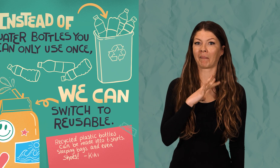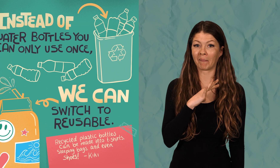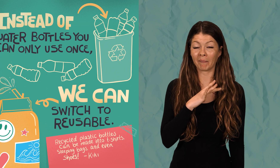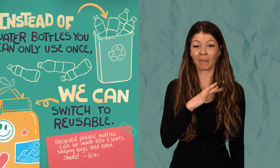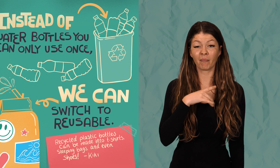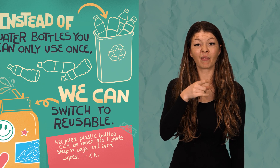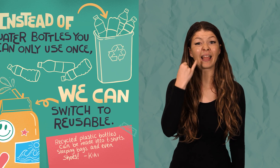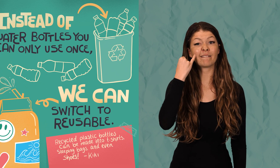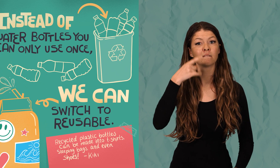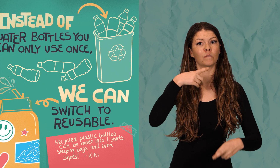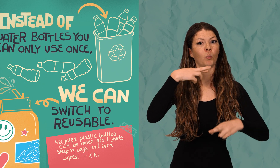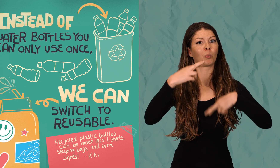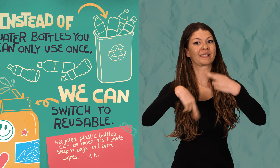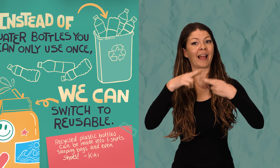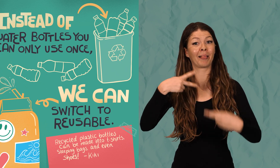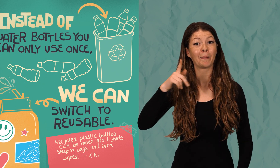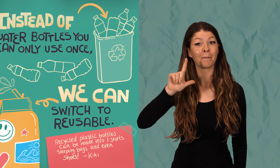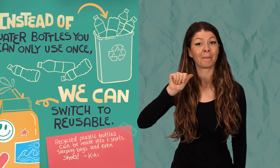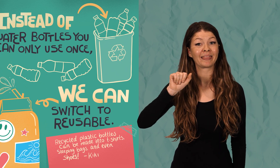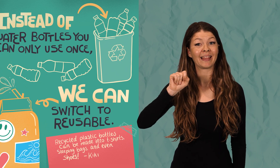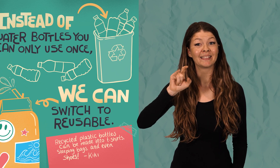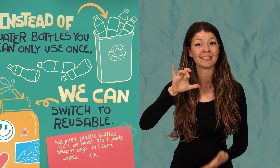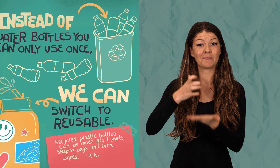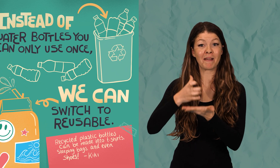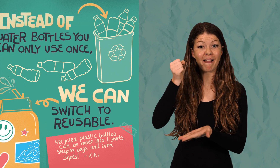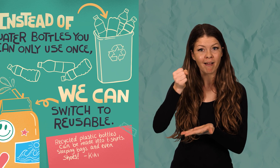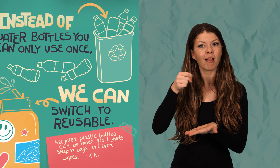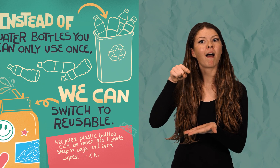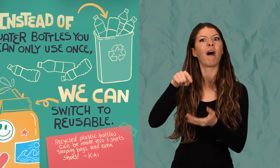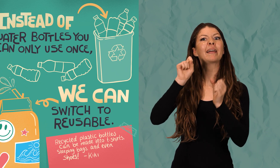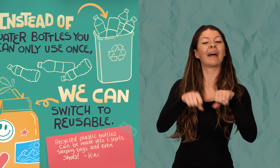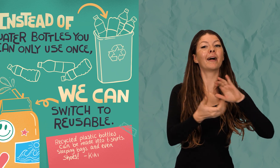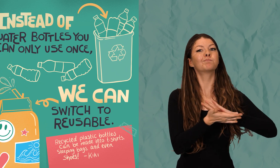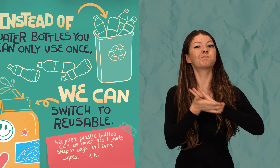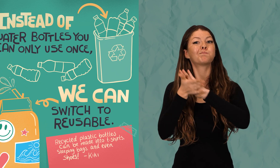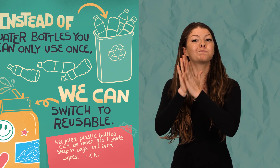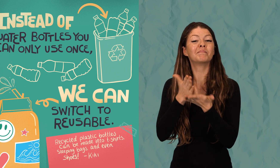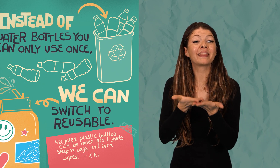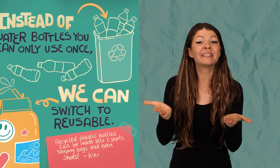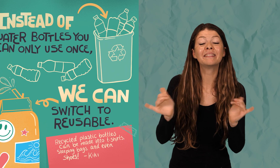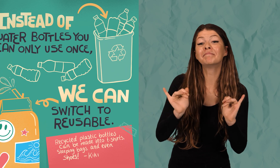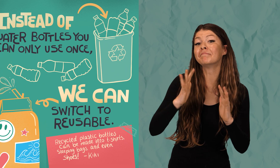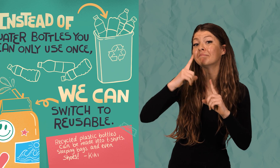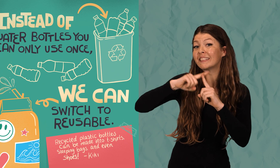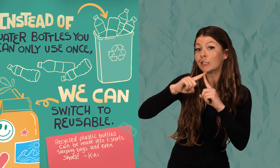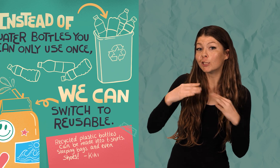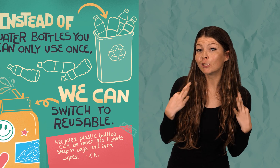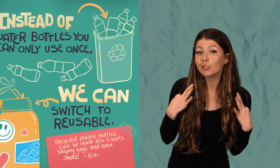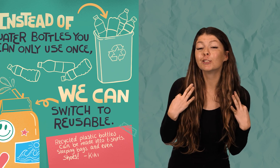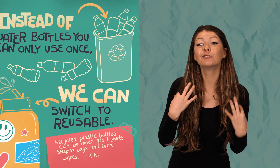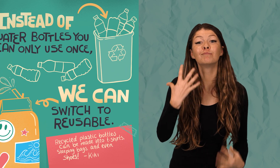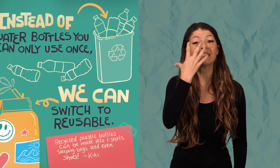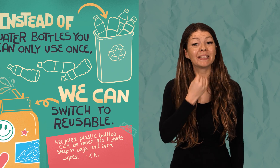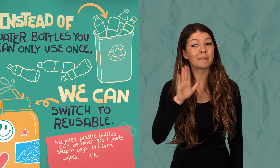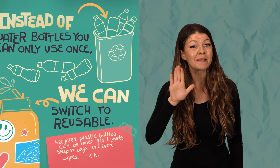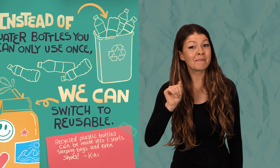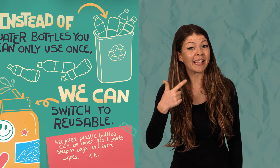Recycled plastic bottles can be made into t-shirts, sleeping bags, and even shoes,